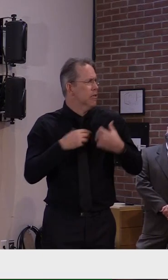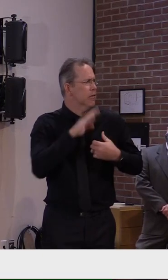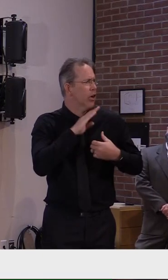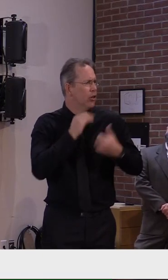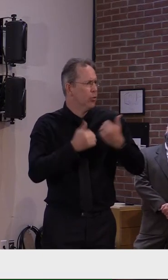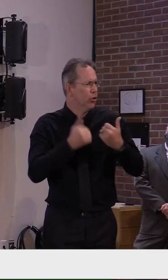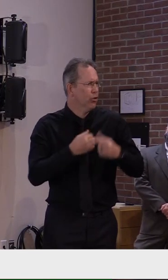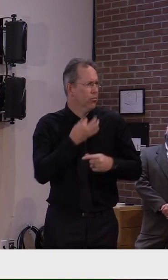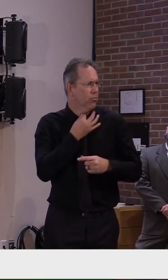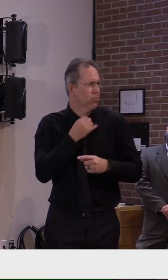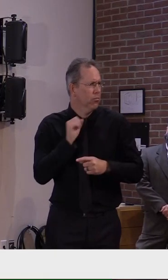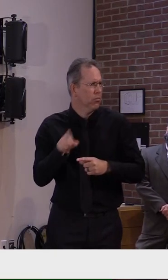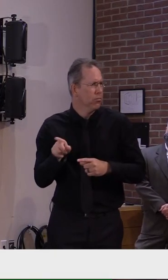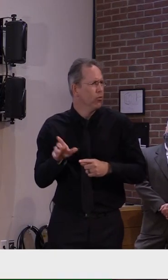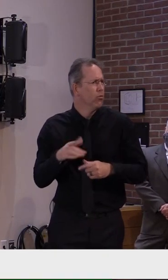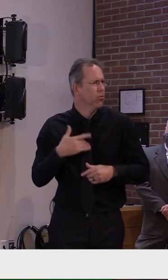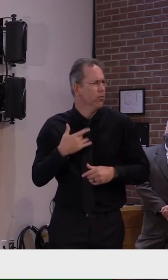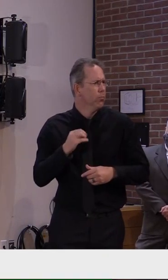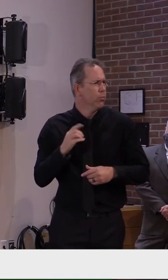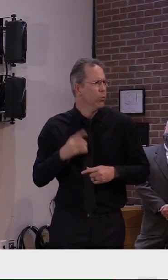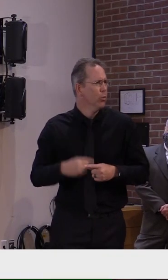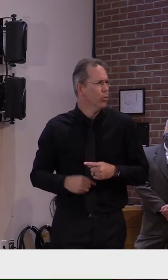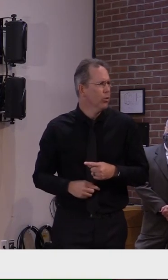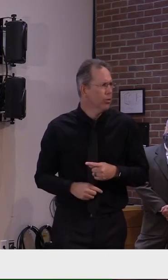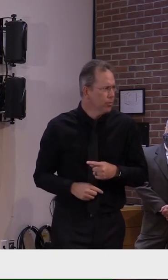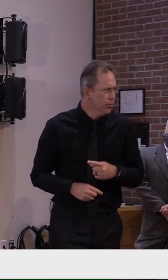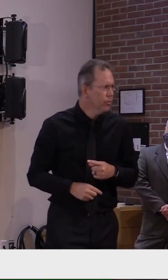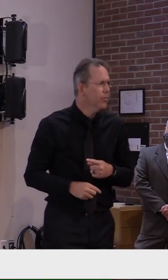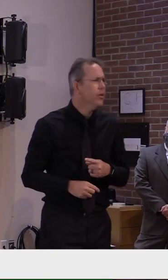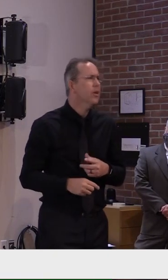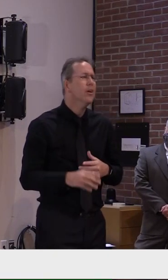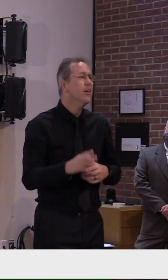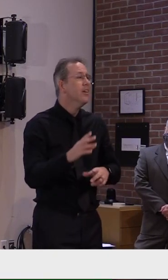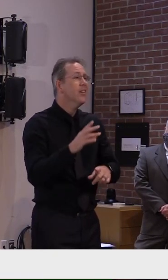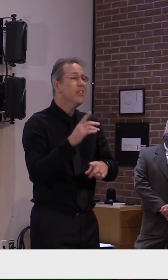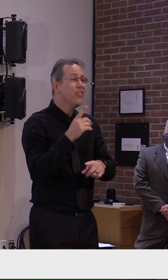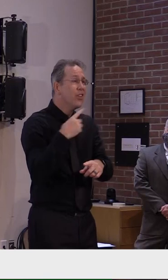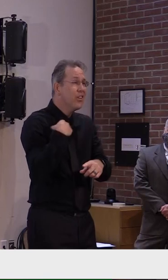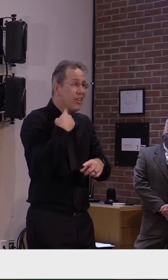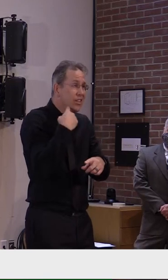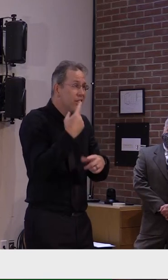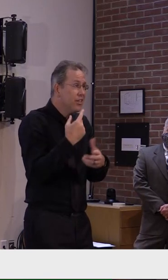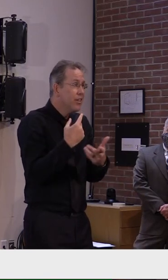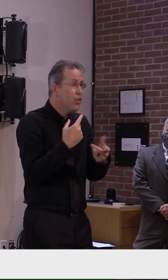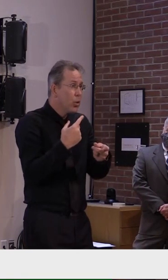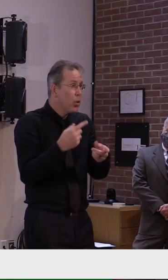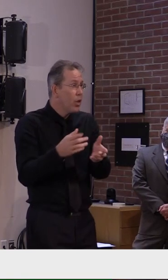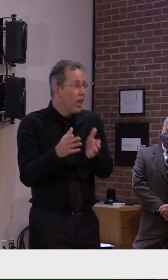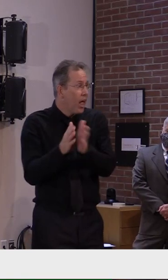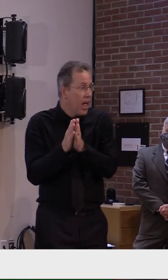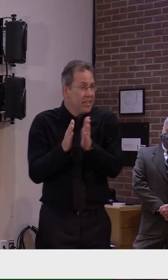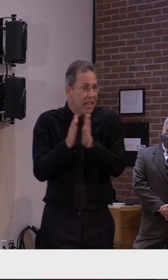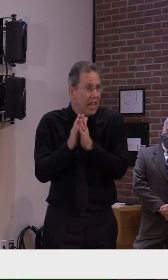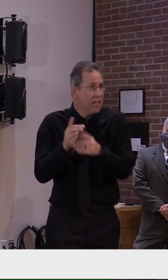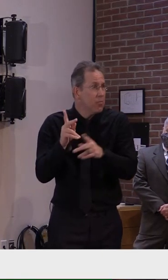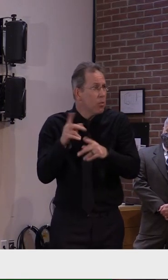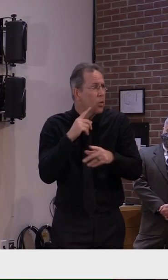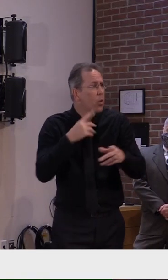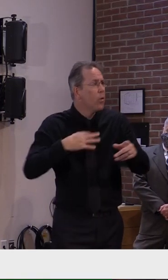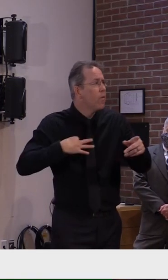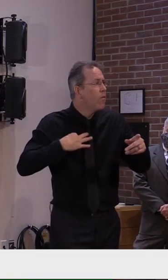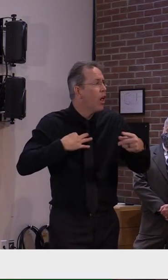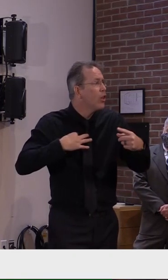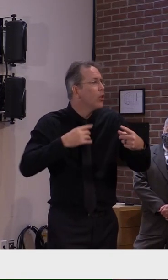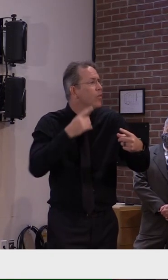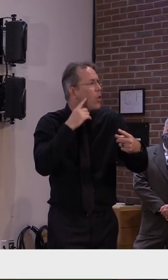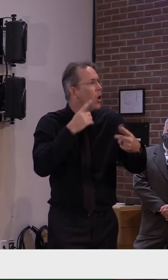Often these things are, you're asking people to do them voluntarily. Is there any thought, if it doesn't work, that maybe you